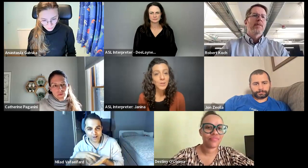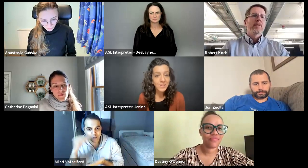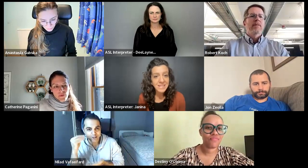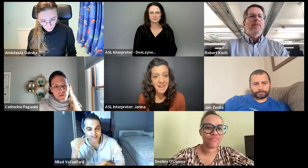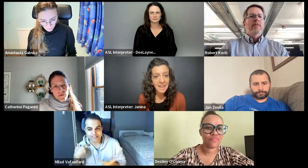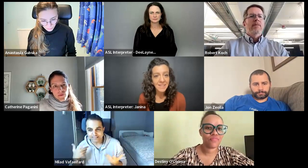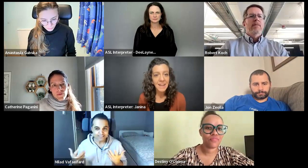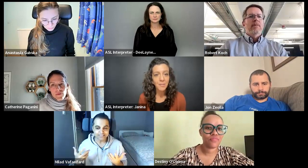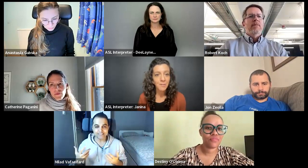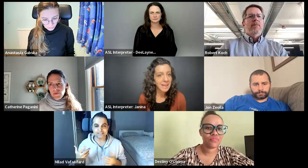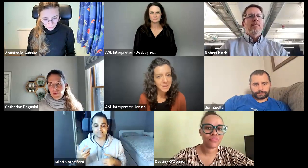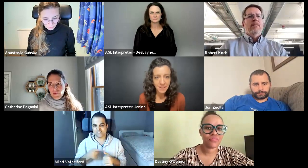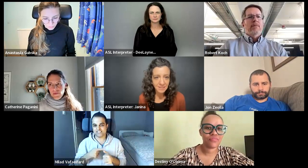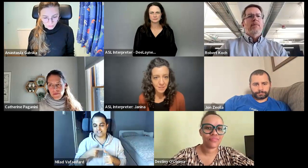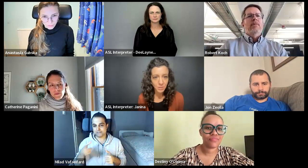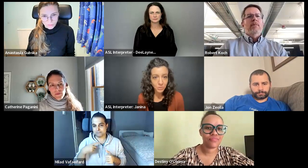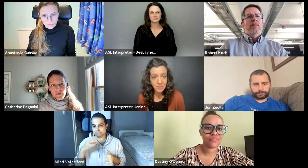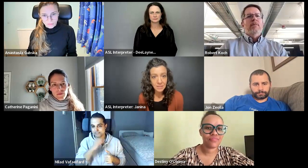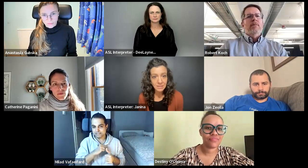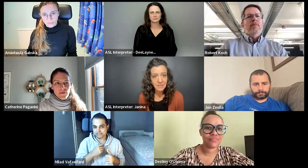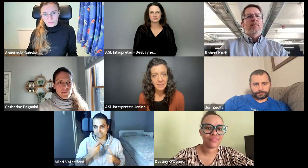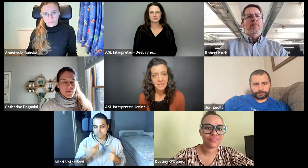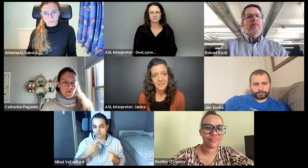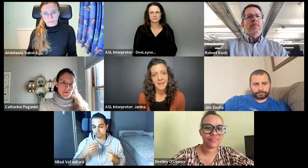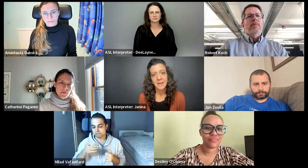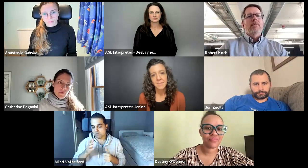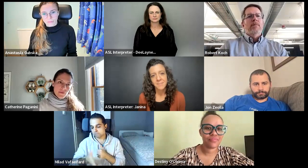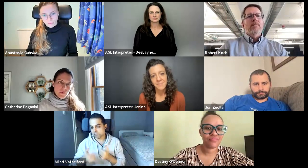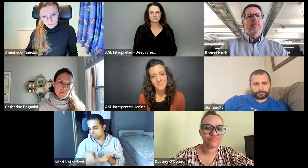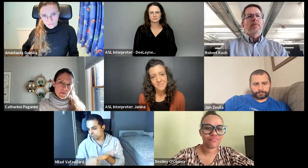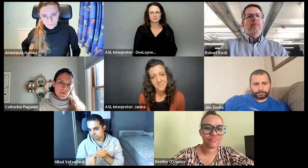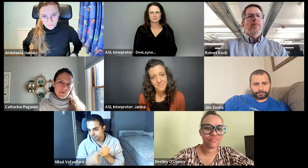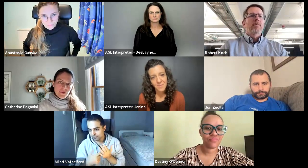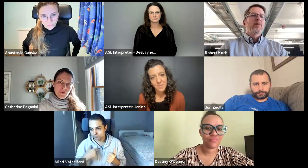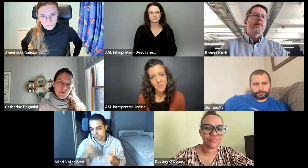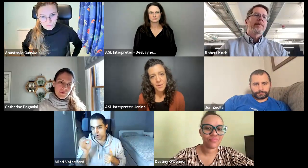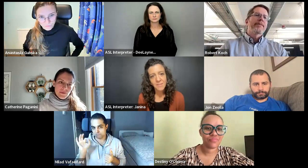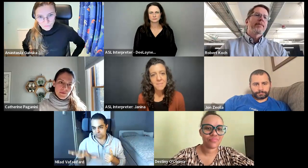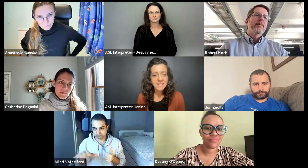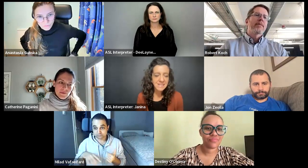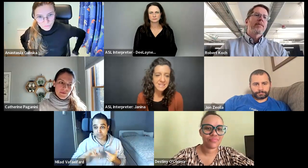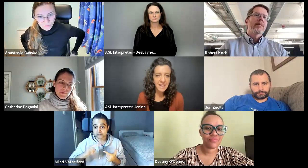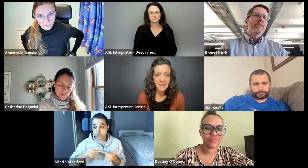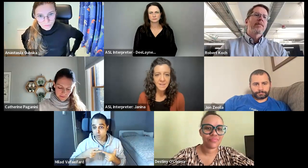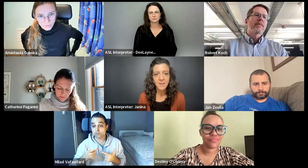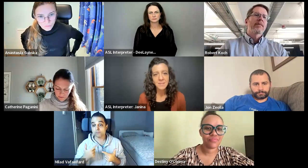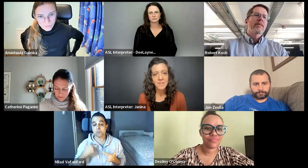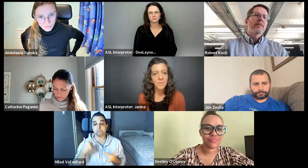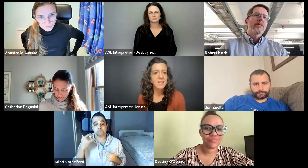miss things or I'll learn a sign and then I'll forget it because I don't use it. Um, so if I miss